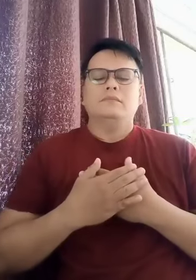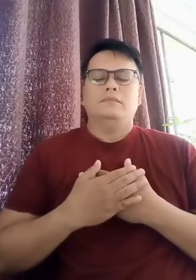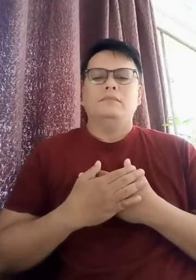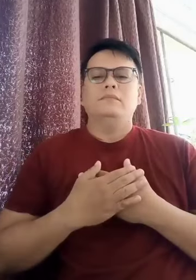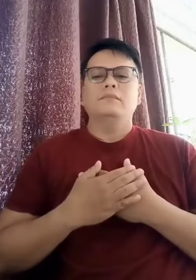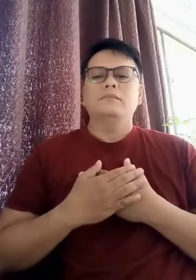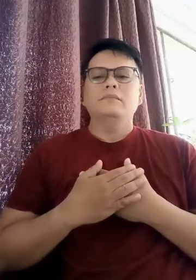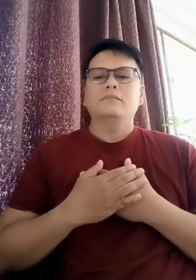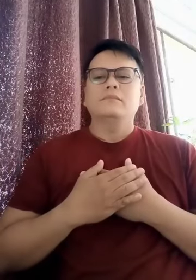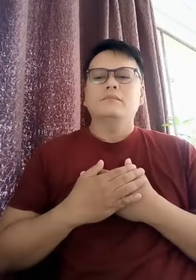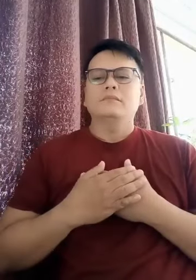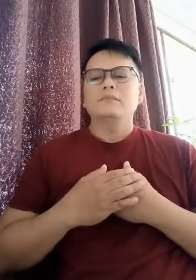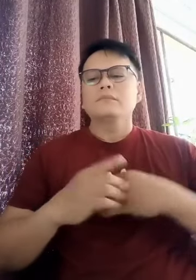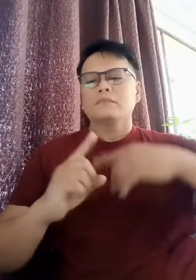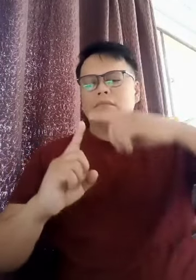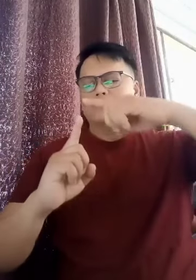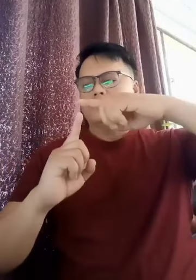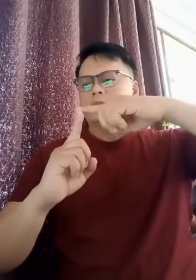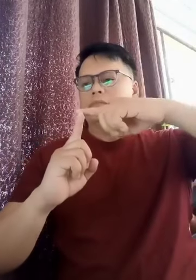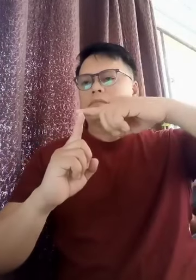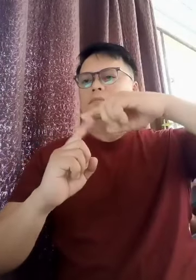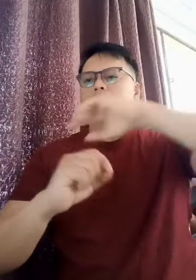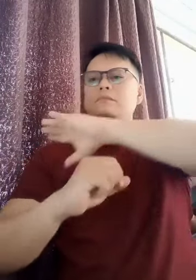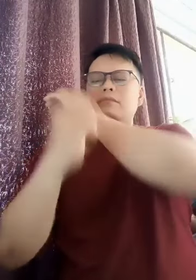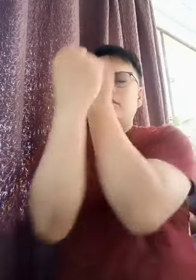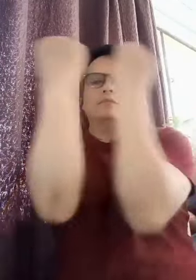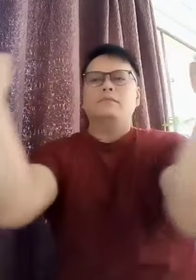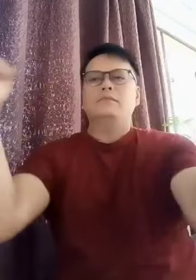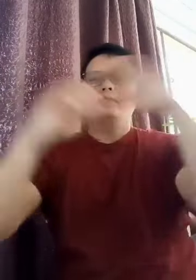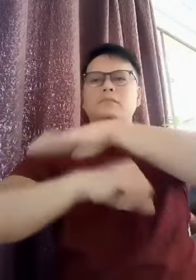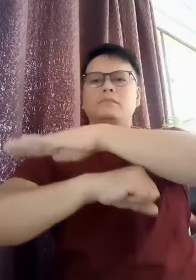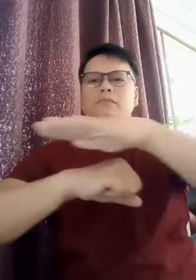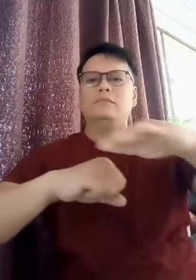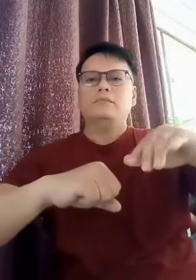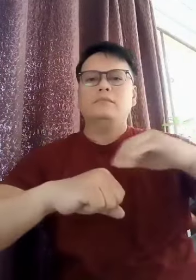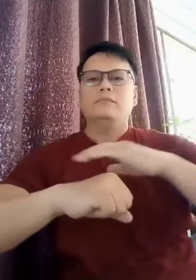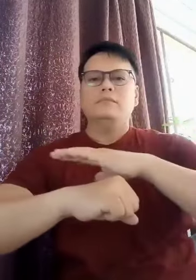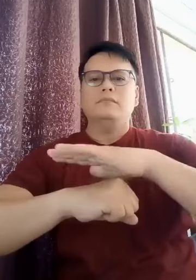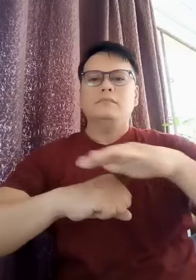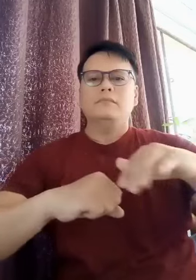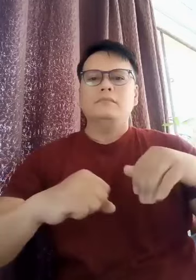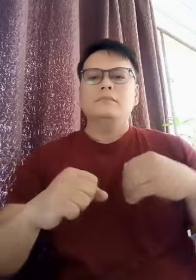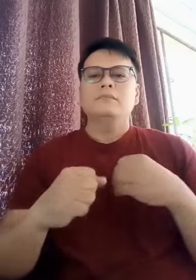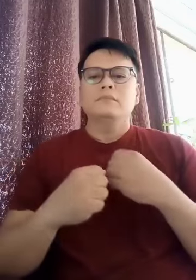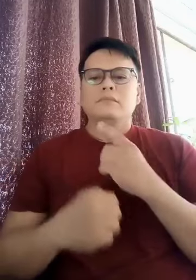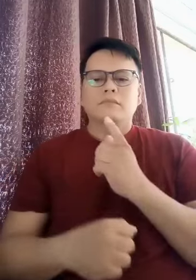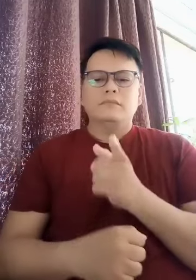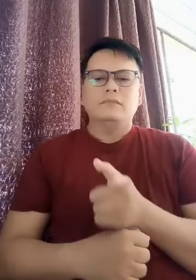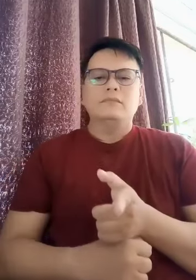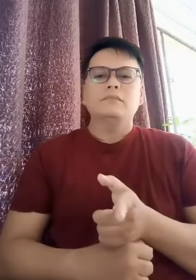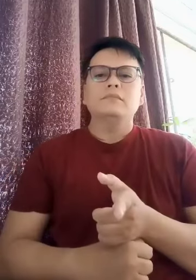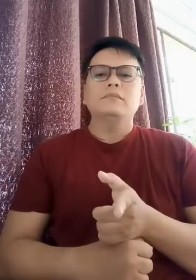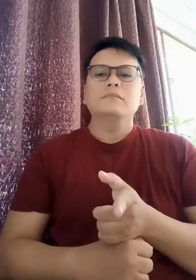I can love, I can reach the heavens above, I can write